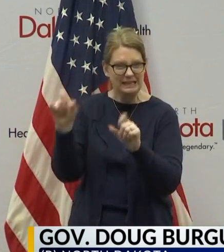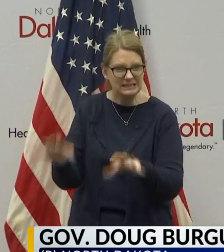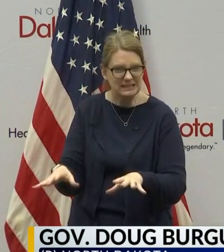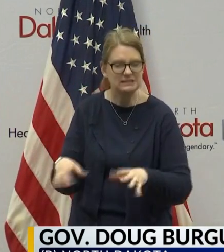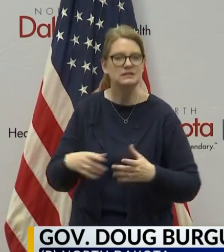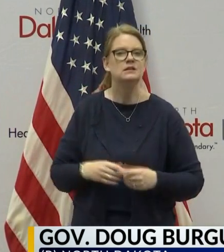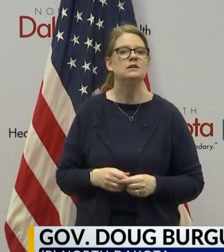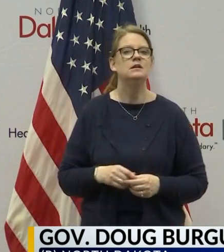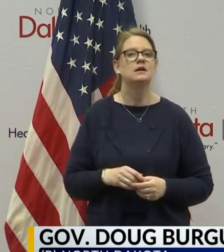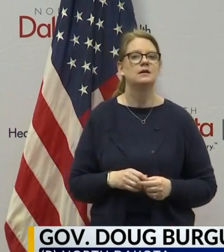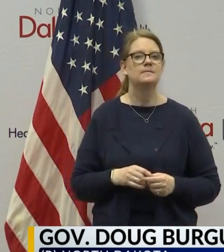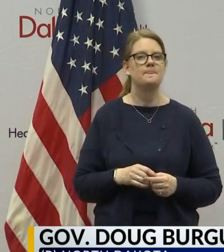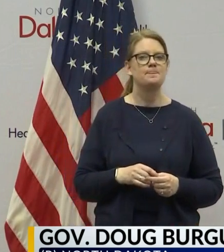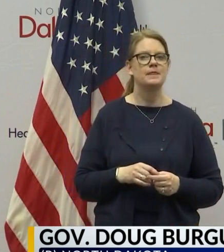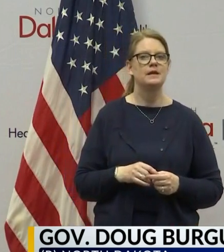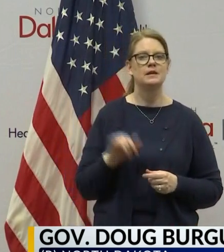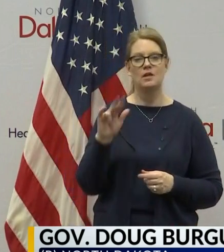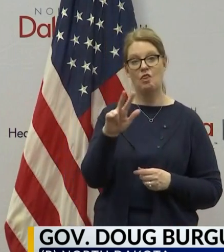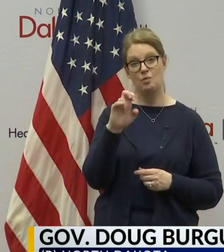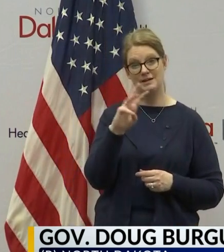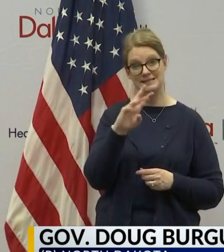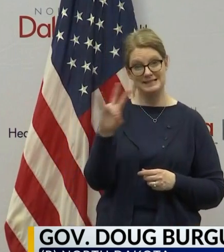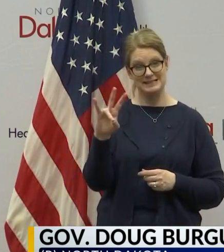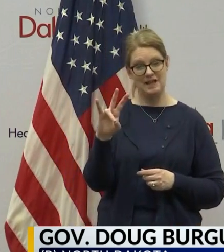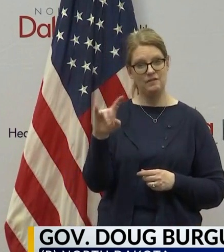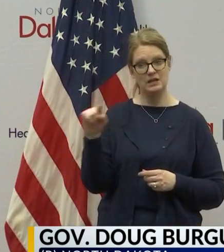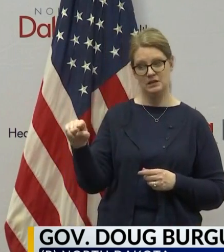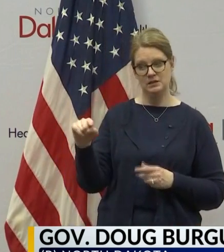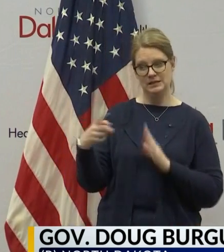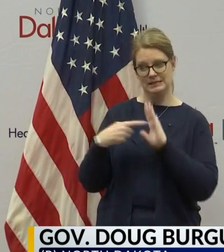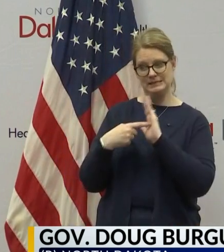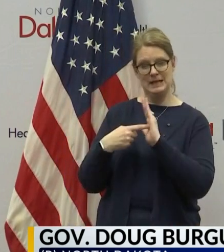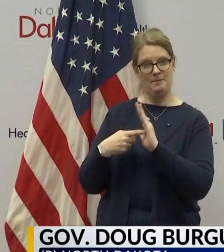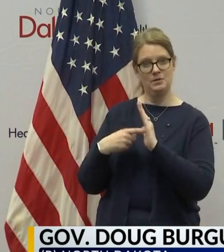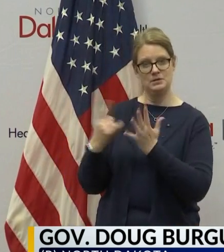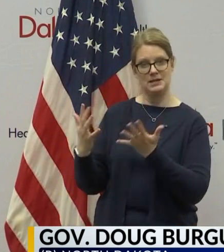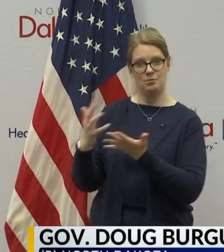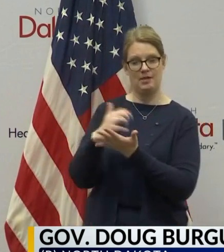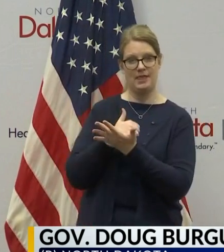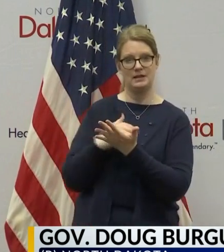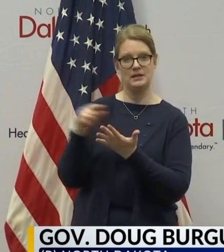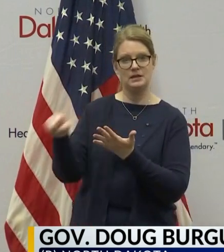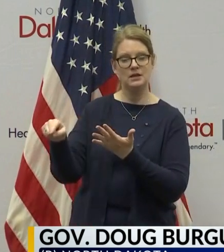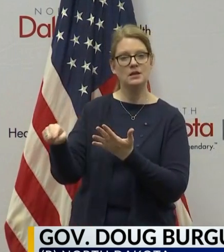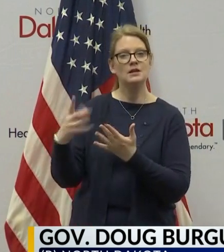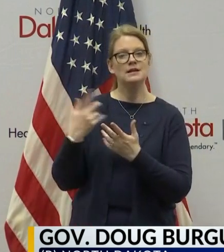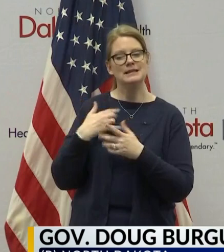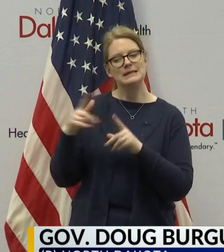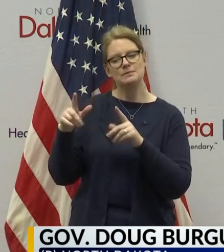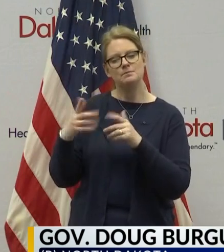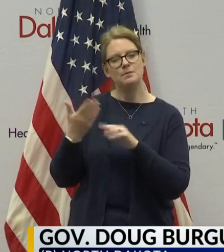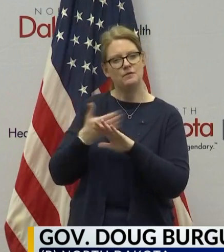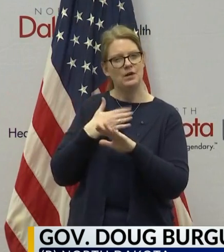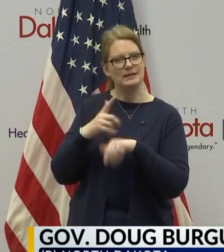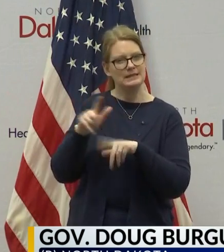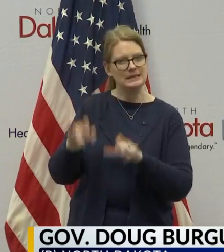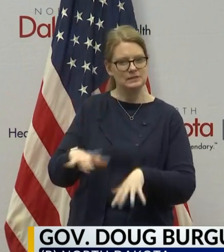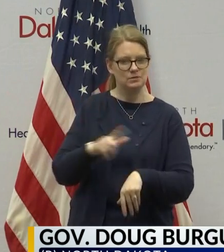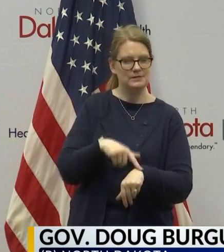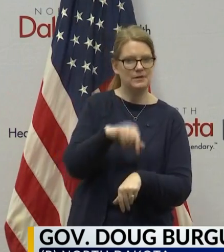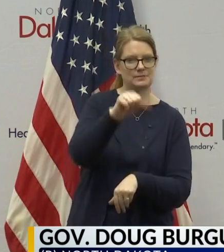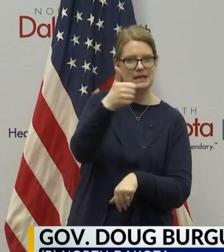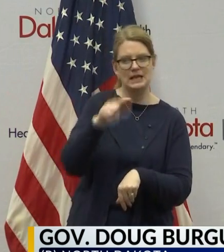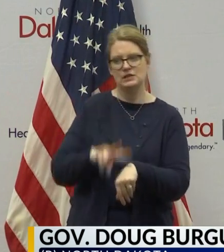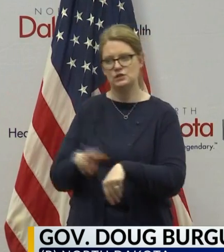we did have 367 samples that were collected. Originally, the testing was going to go from 10 till 2.